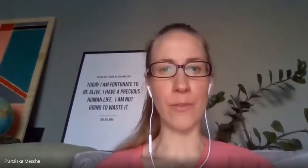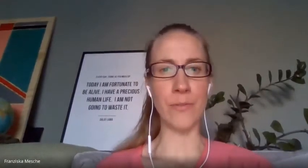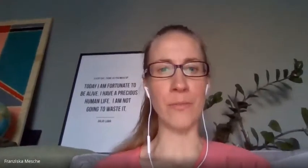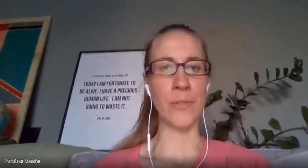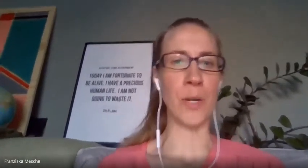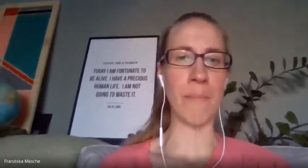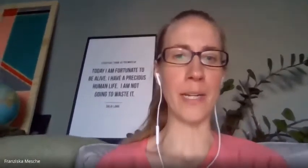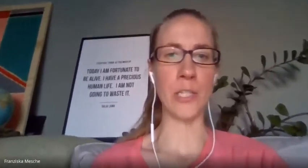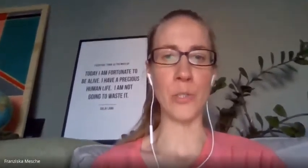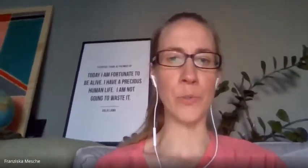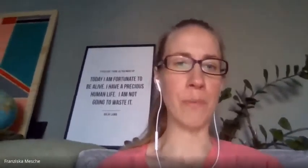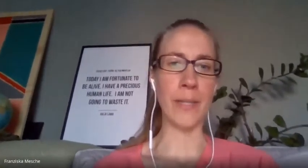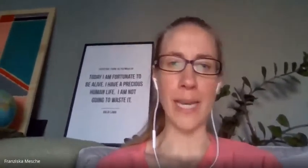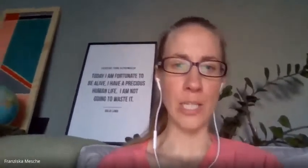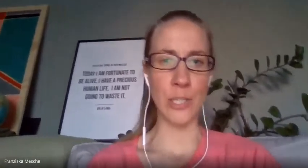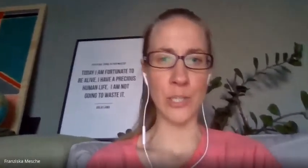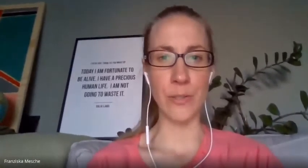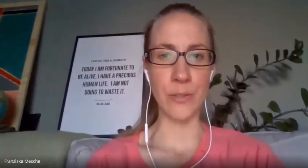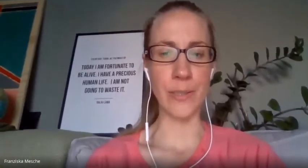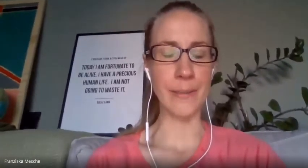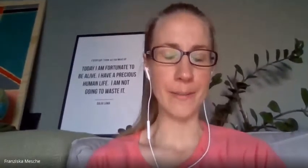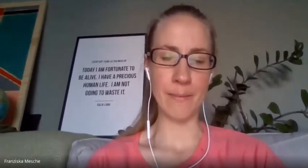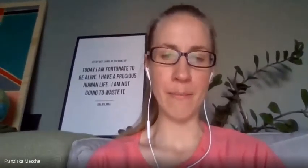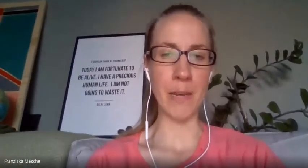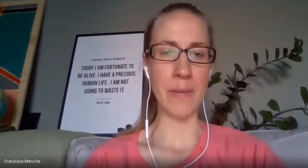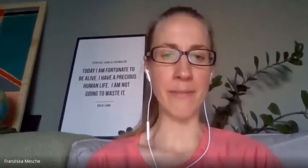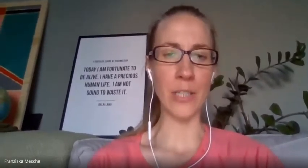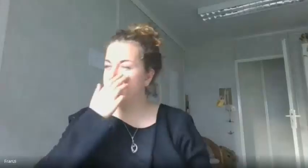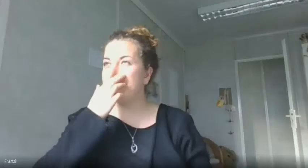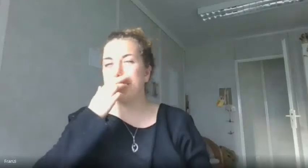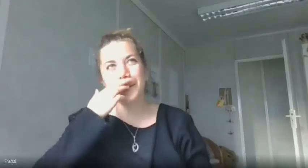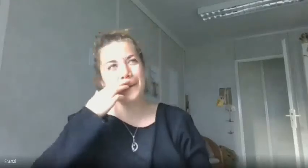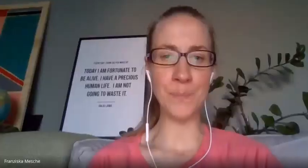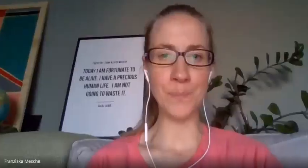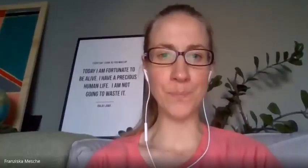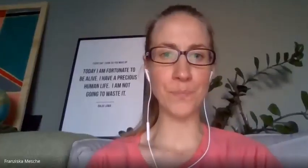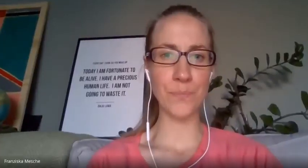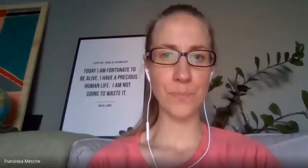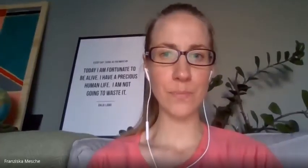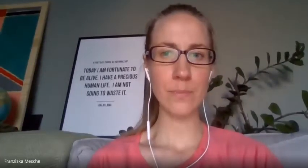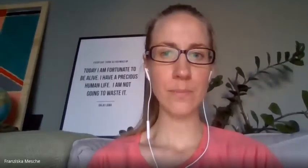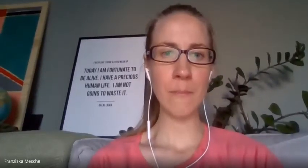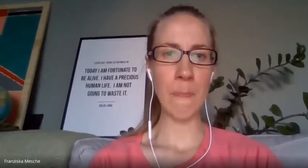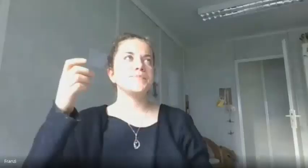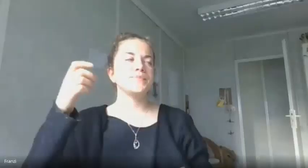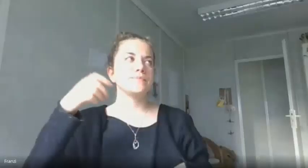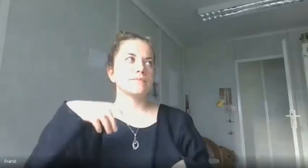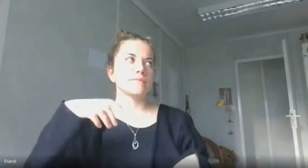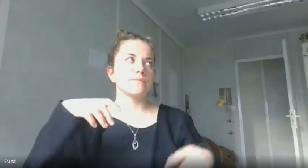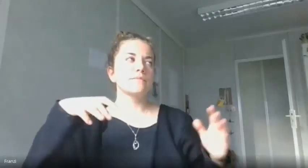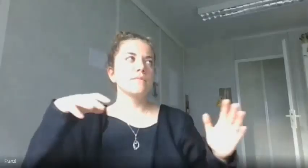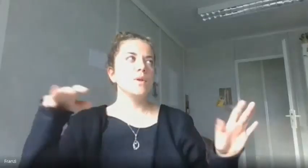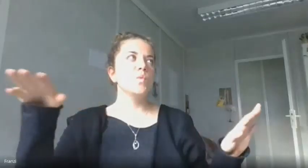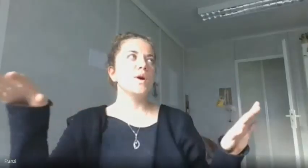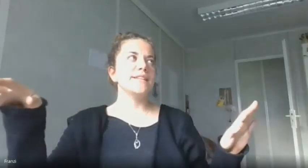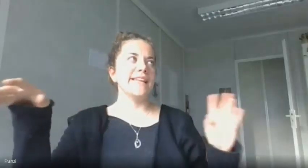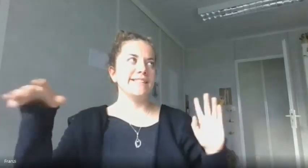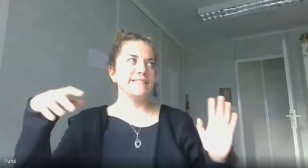if you compare it to polyester or maybe yeah yeah and like what lansing